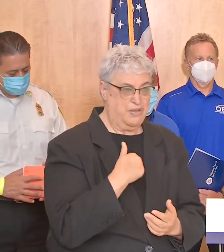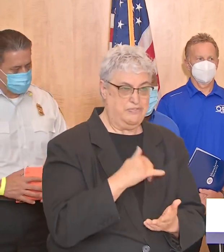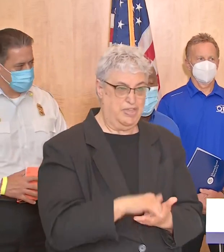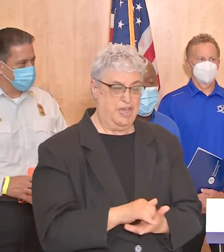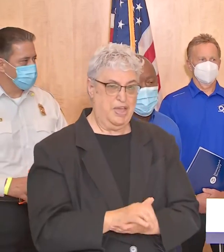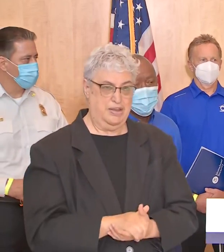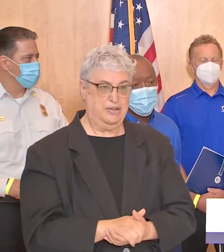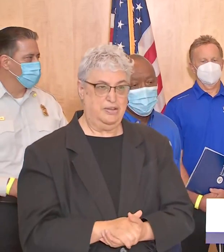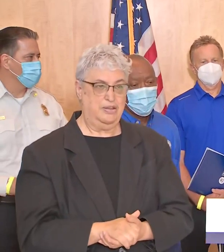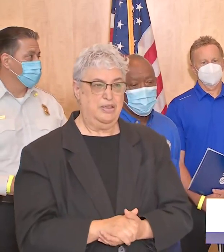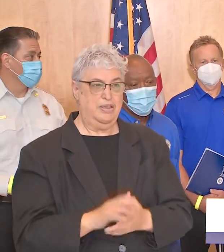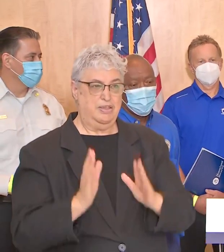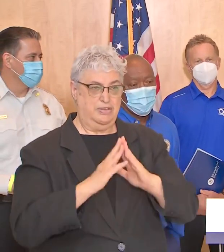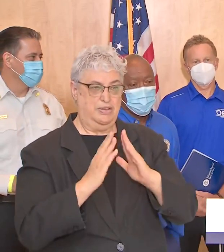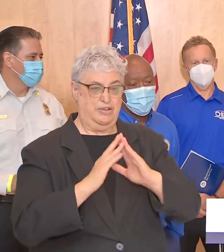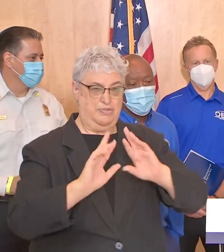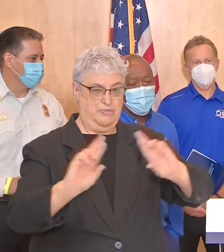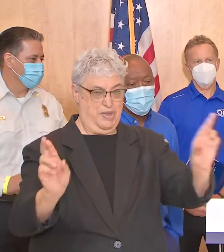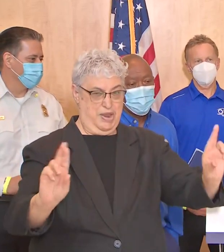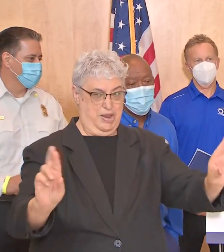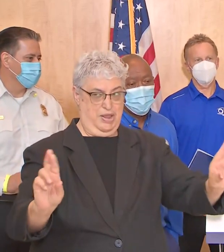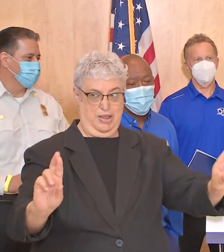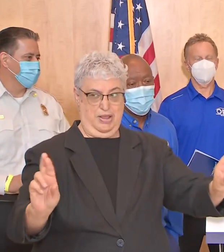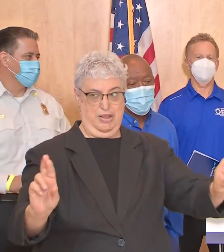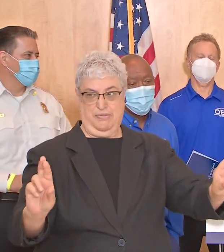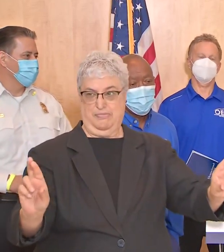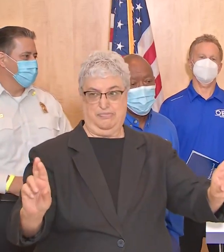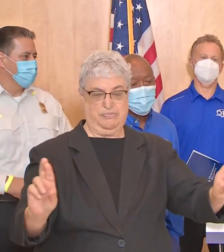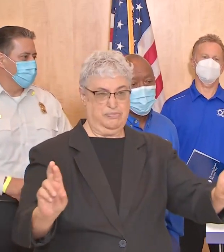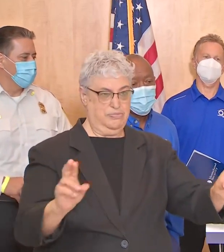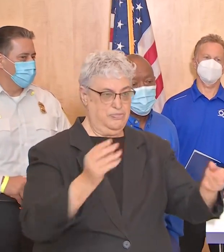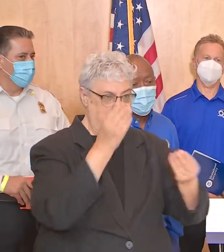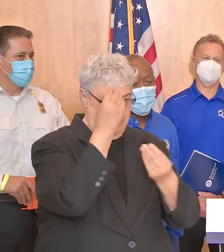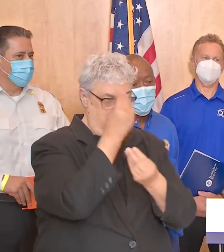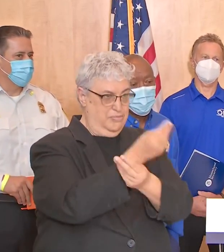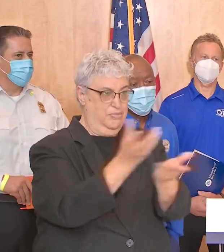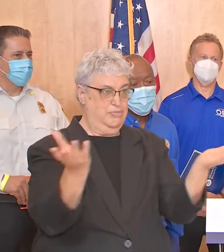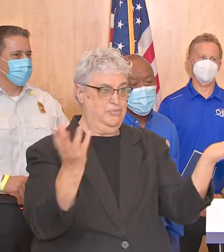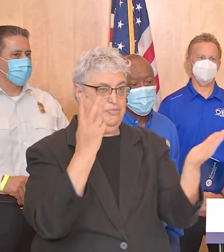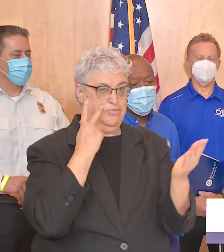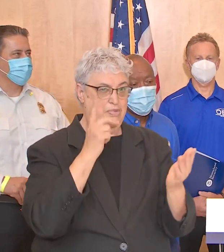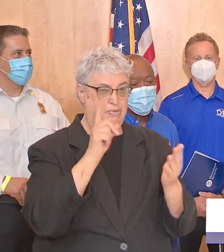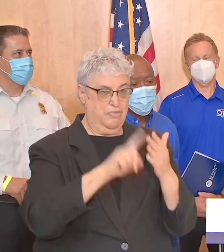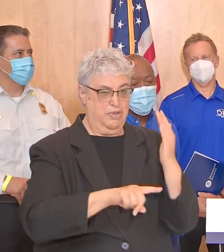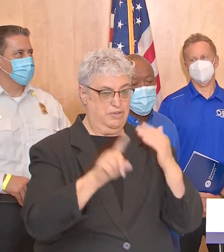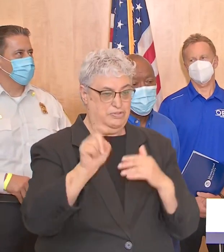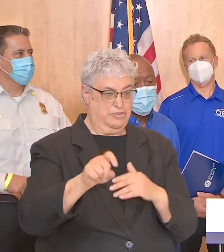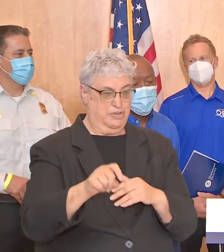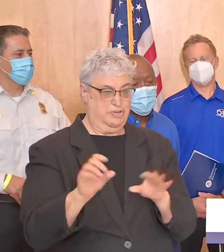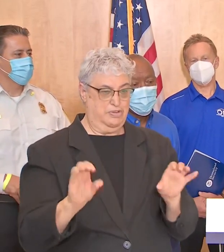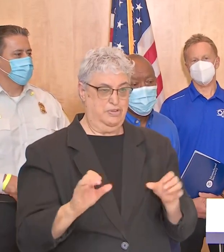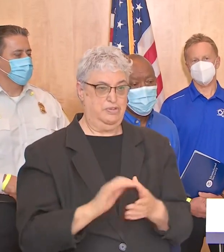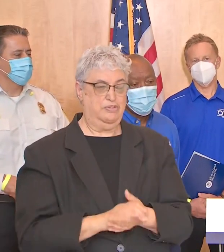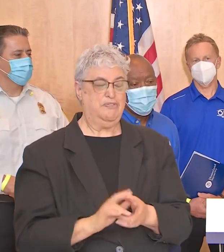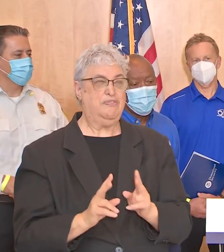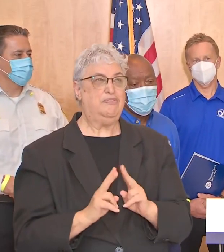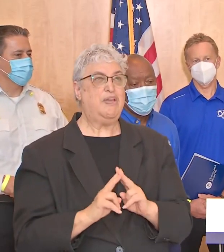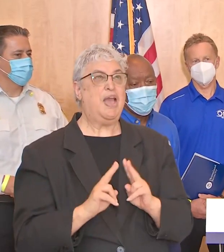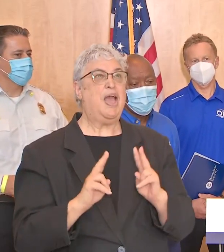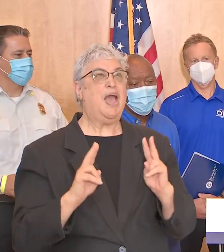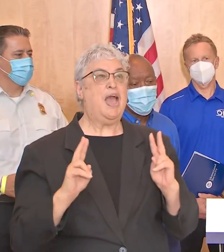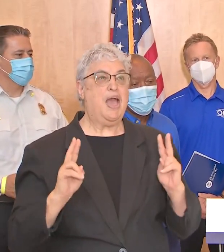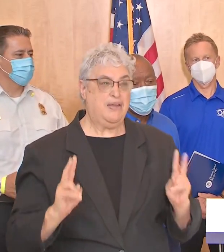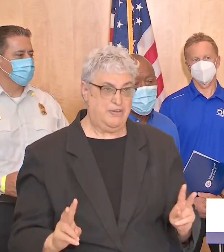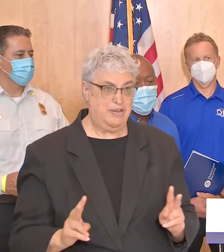but the fact that the city is prepared as it is uh and giving all of you an opportunity to see what you should do uh it's very very very